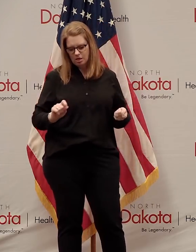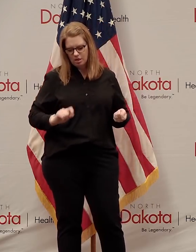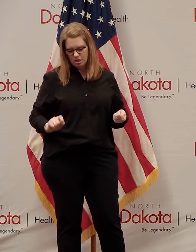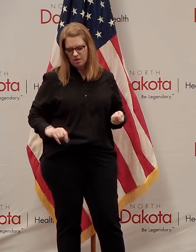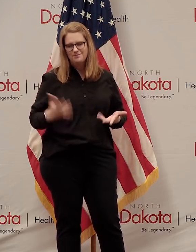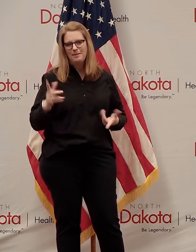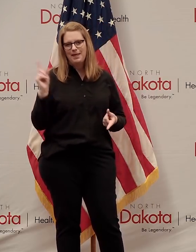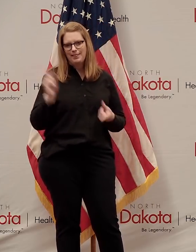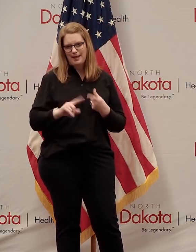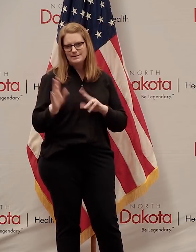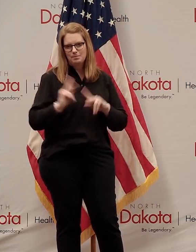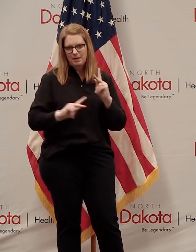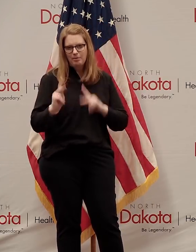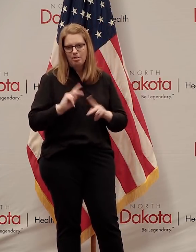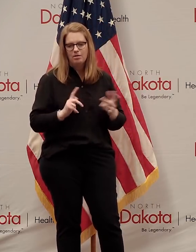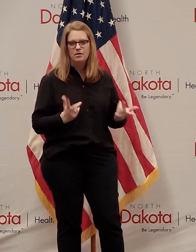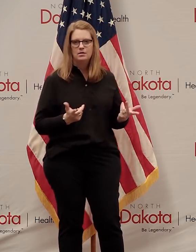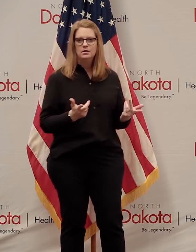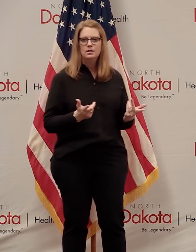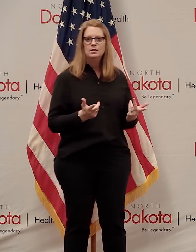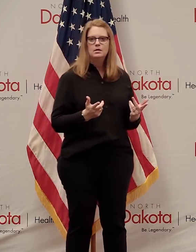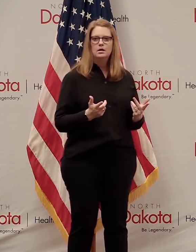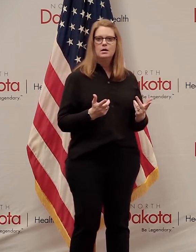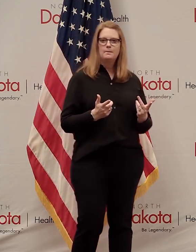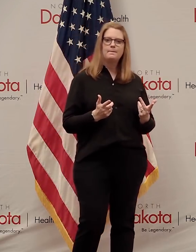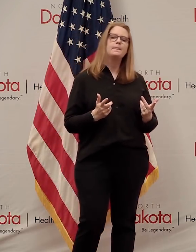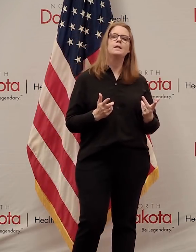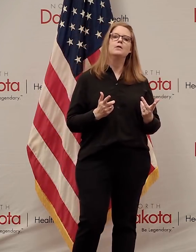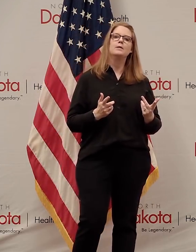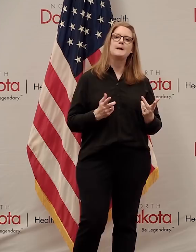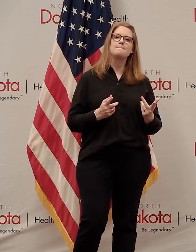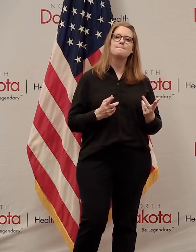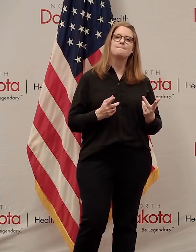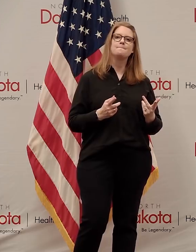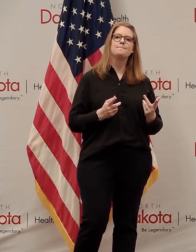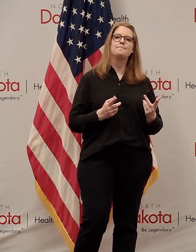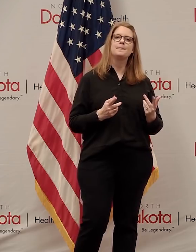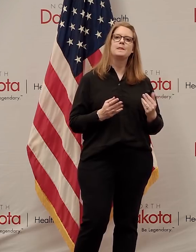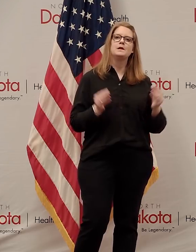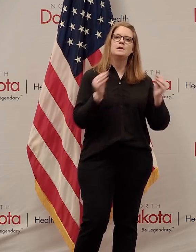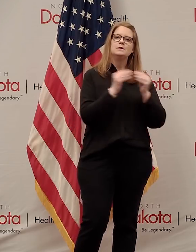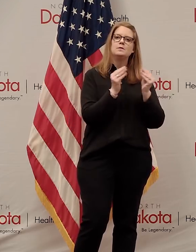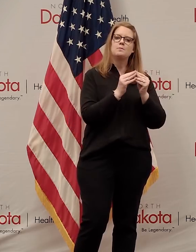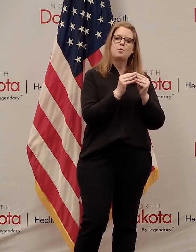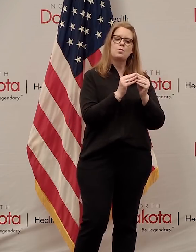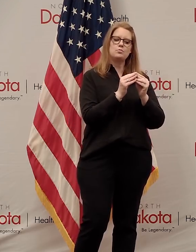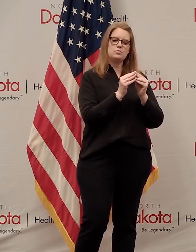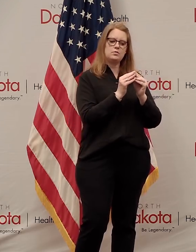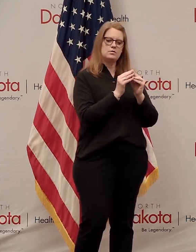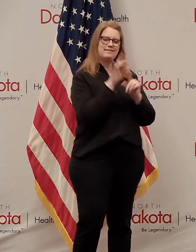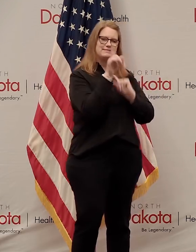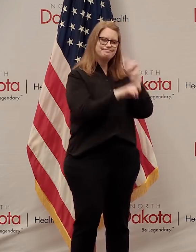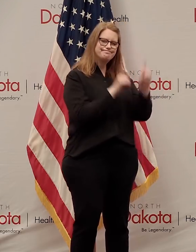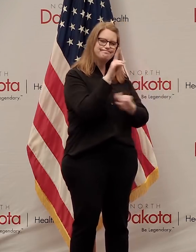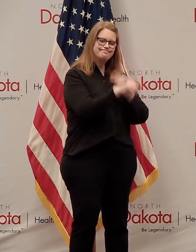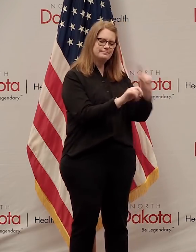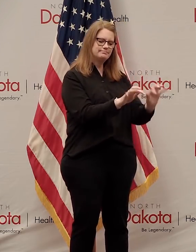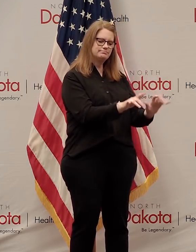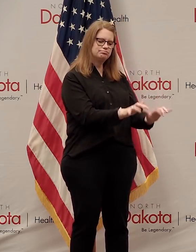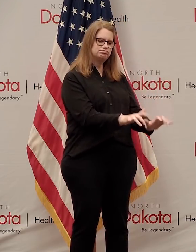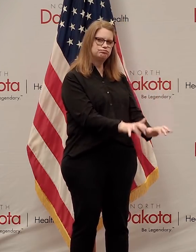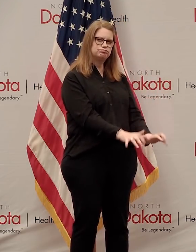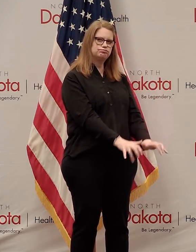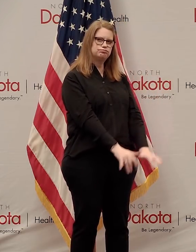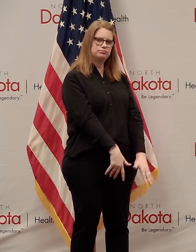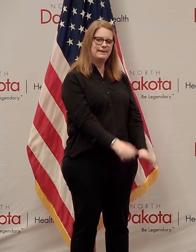need less people. They're just going to be less people that can do more contact analysis per day because they've got the